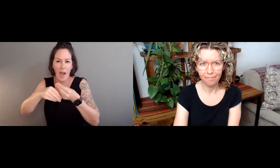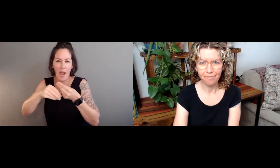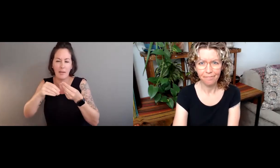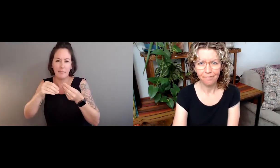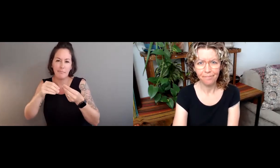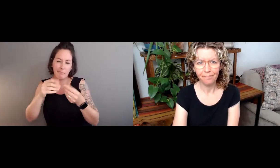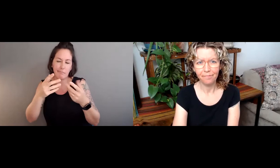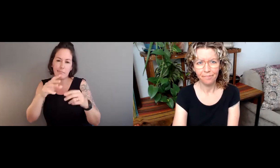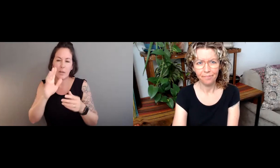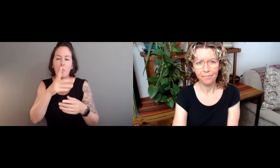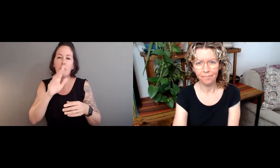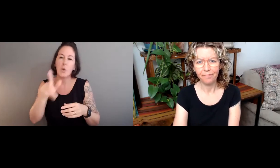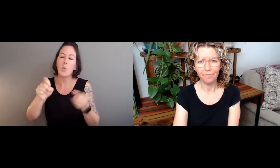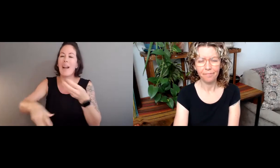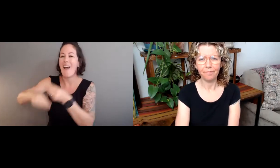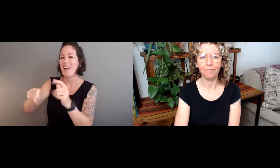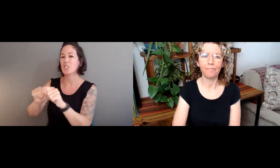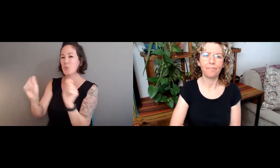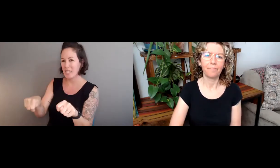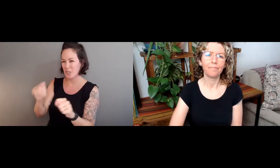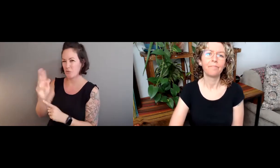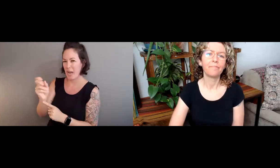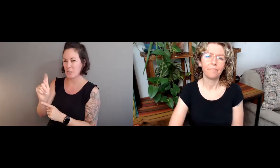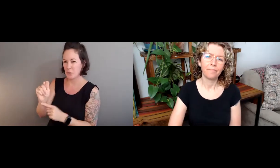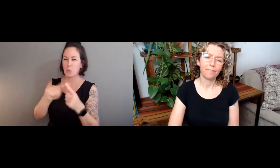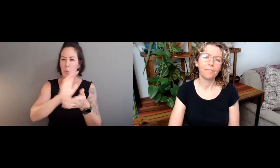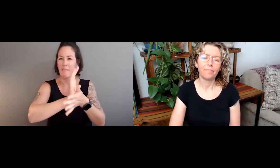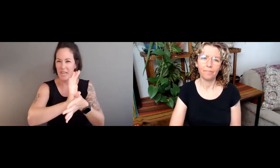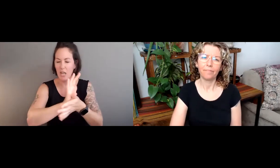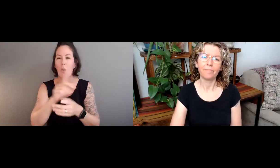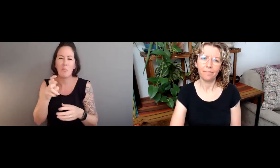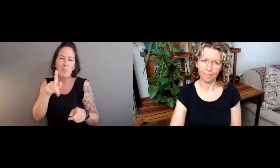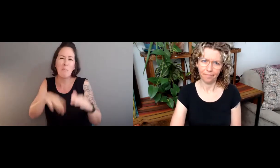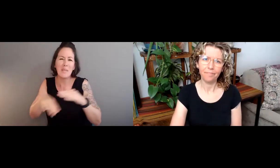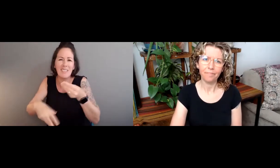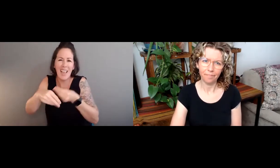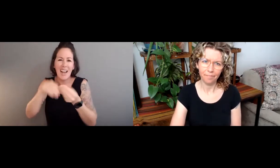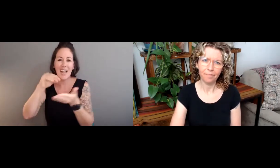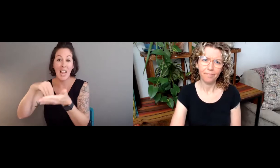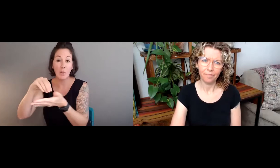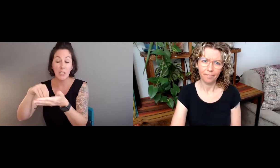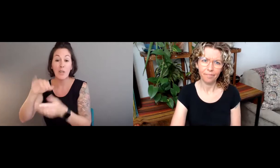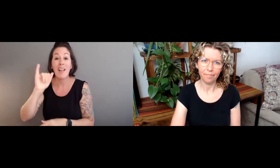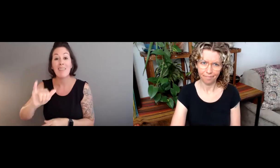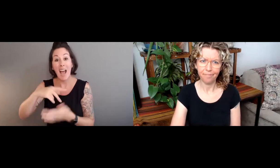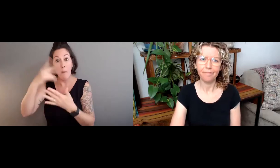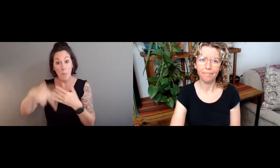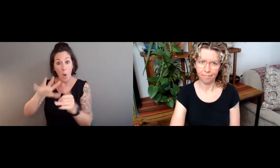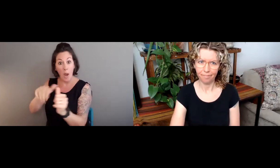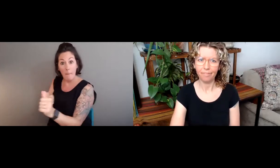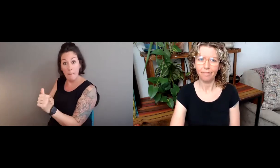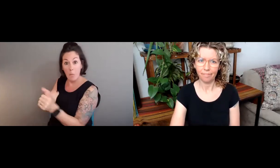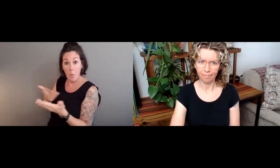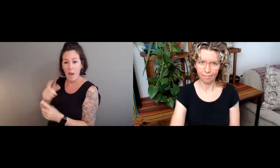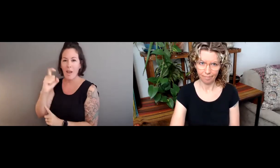This is a particular software where you can add a transcript to a video and